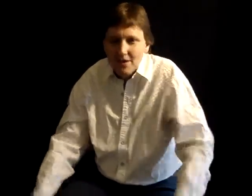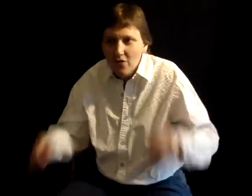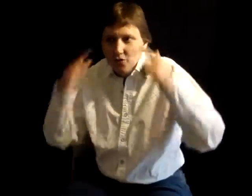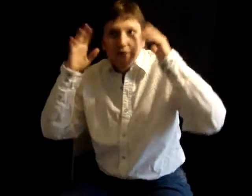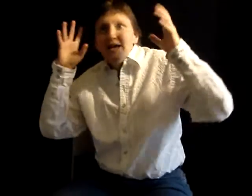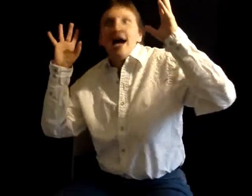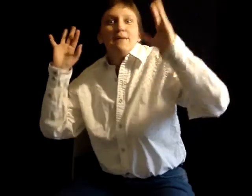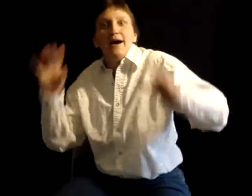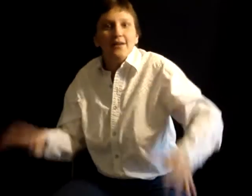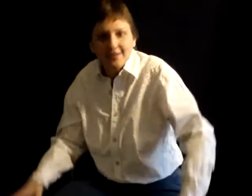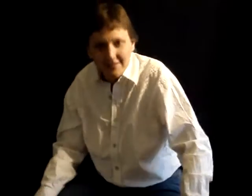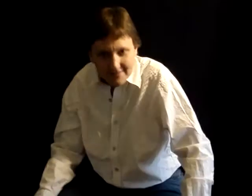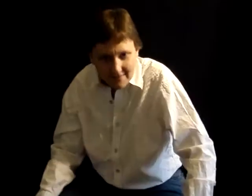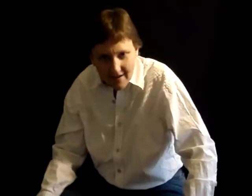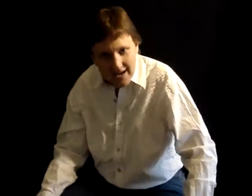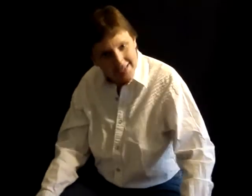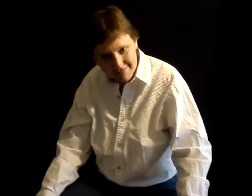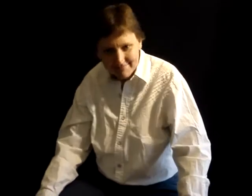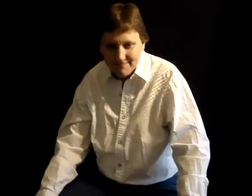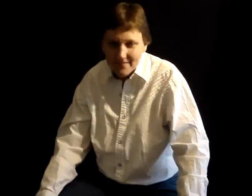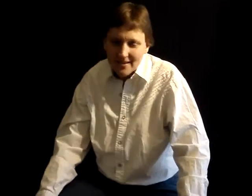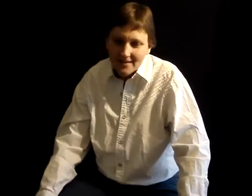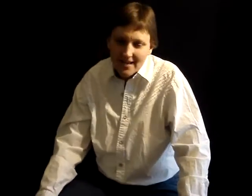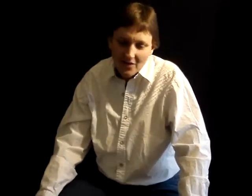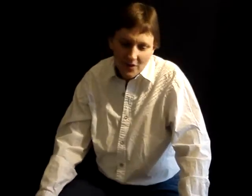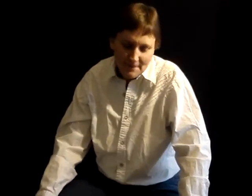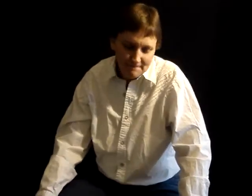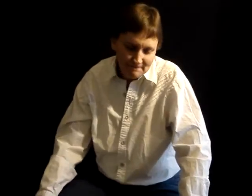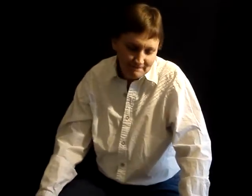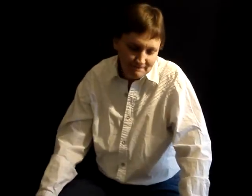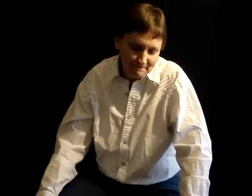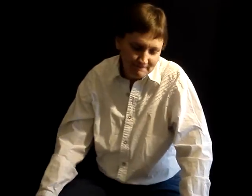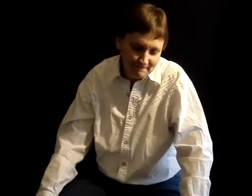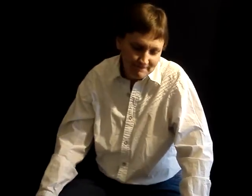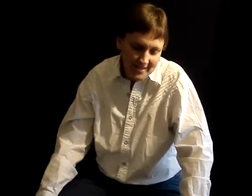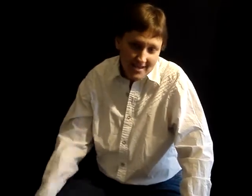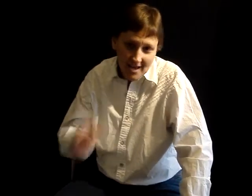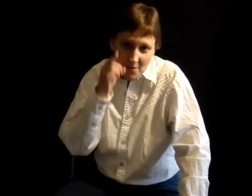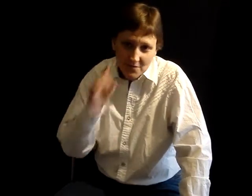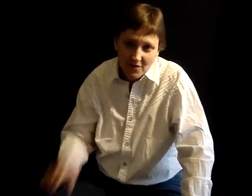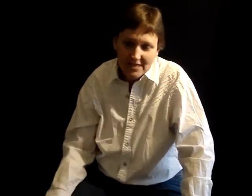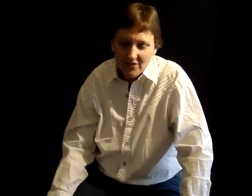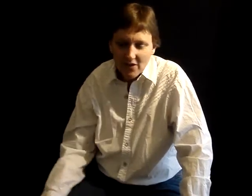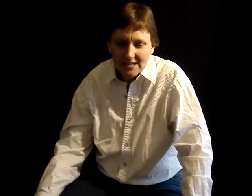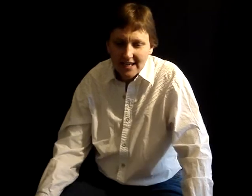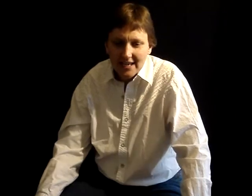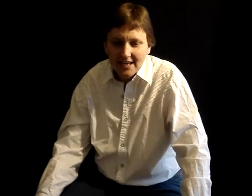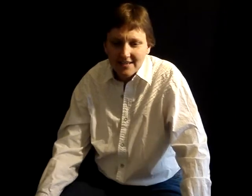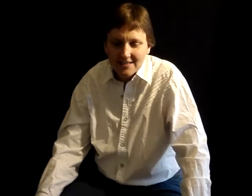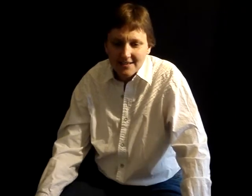be all dreamy-eyed about it, all right? Now, I hope you folks have a great day, and